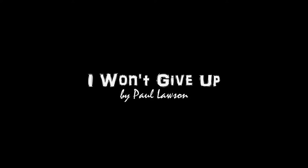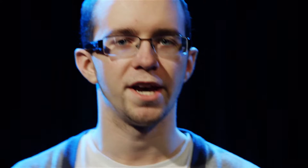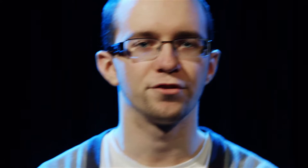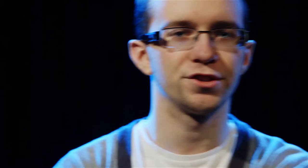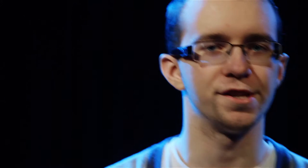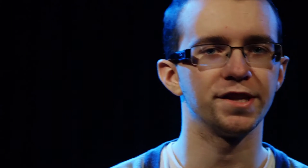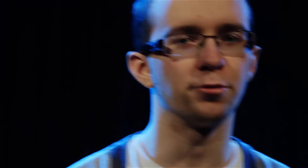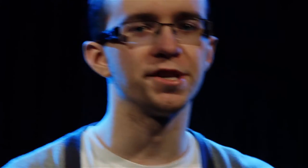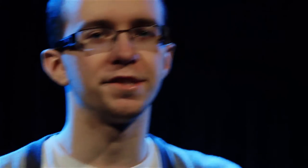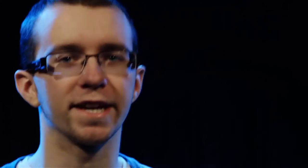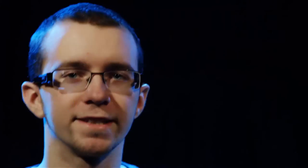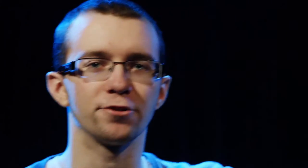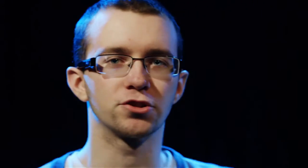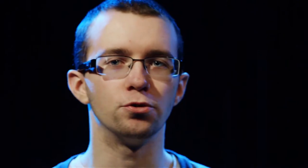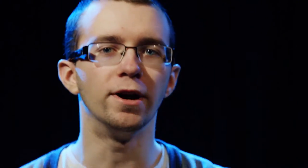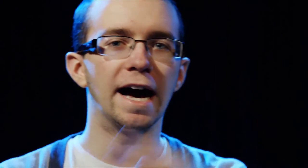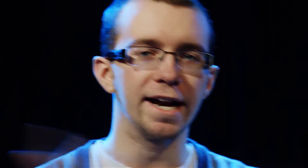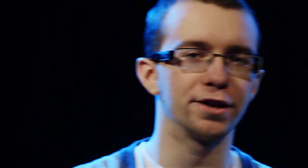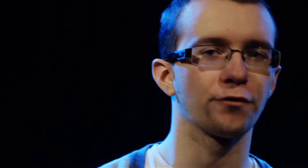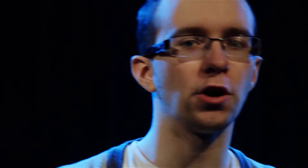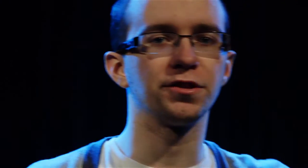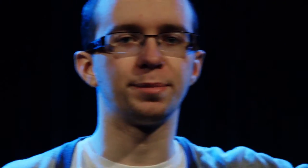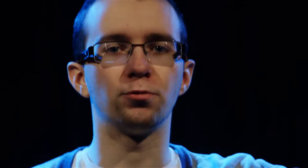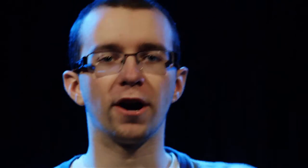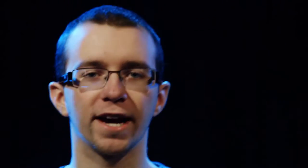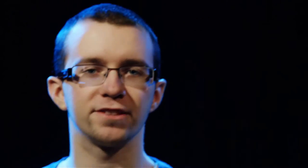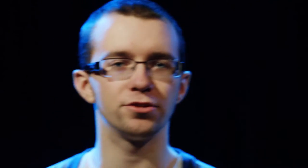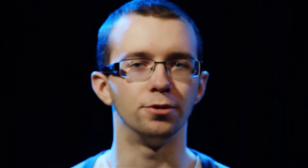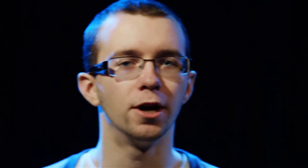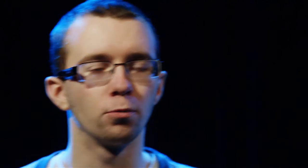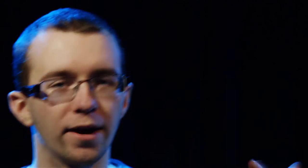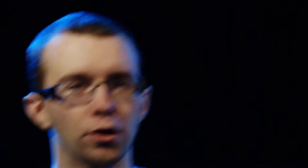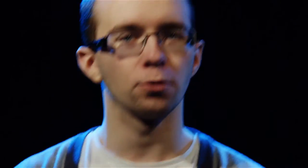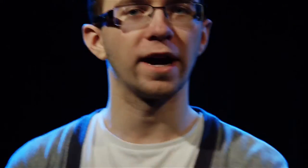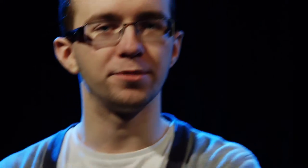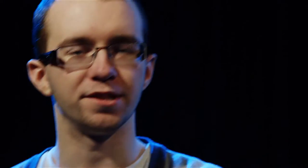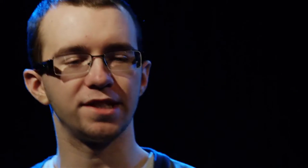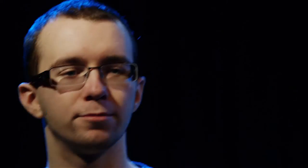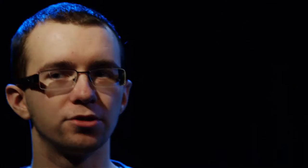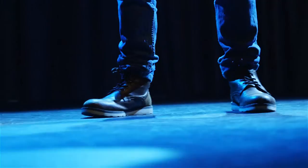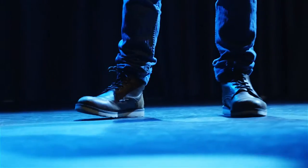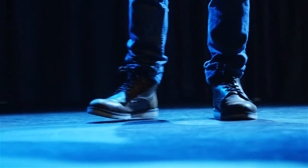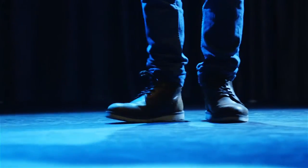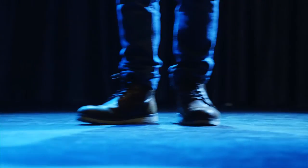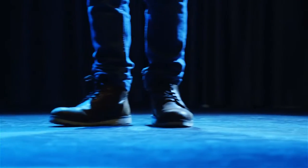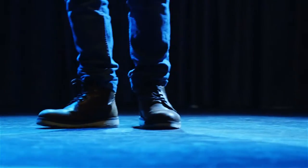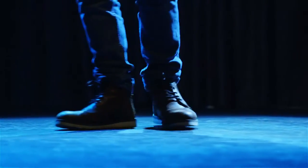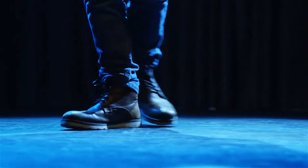Ever since I was in secondary school, I never thought this be what I do. Rap thought rap didn't seem to suit me, but take a look at